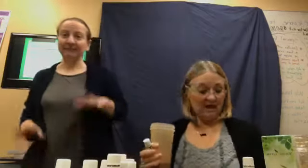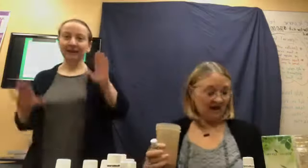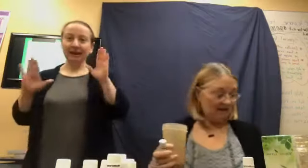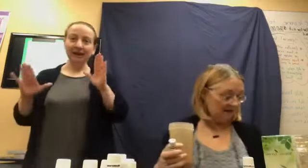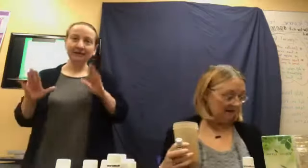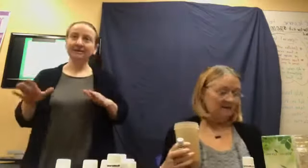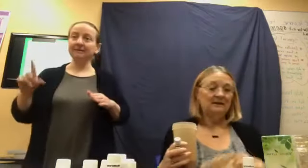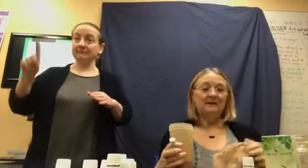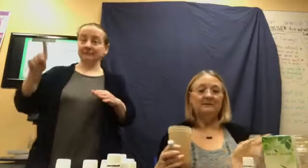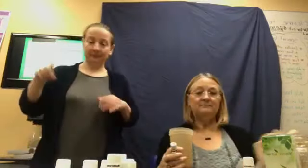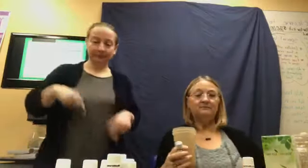Awesome.